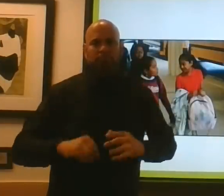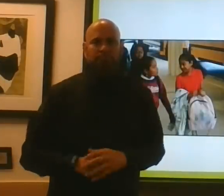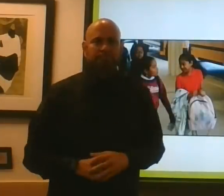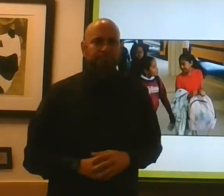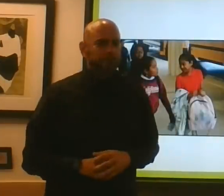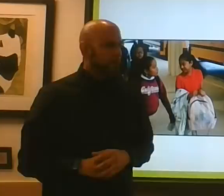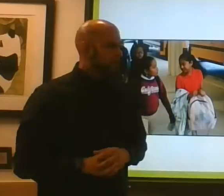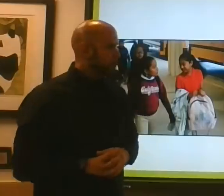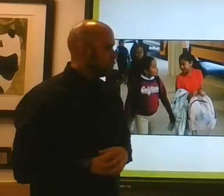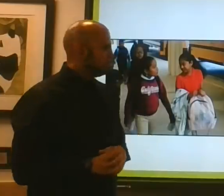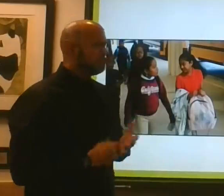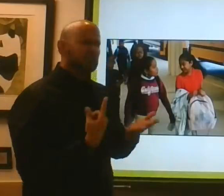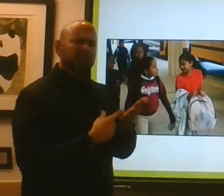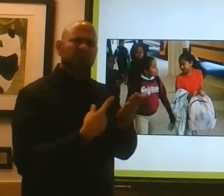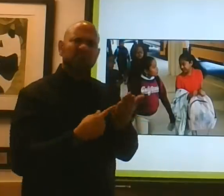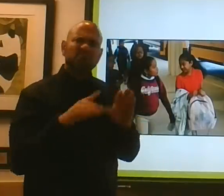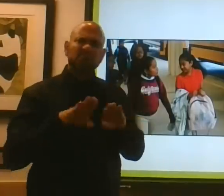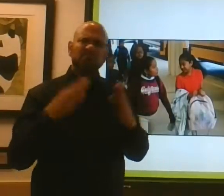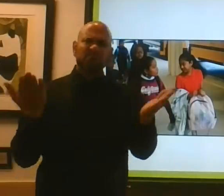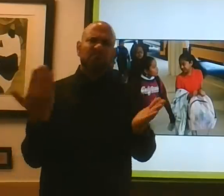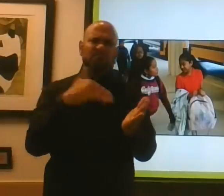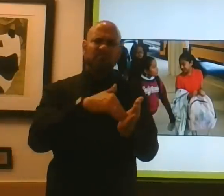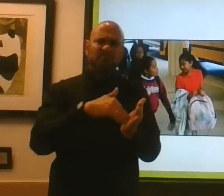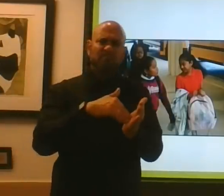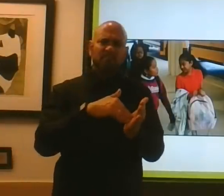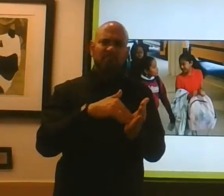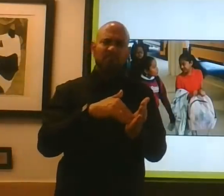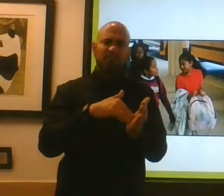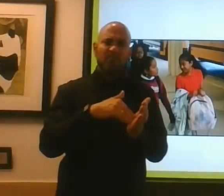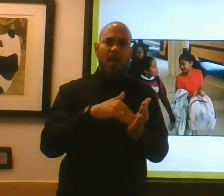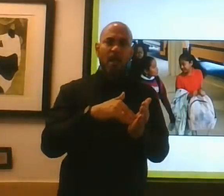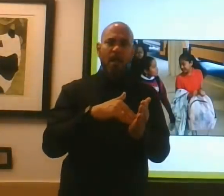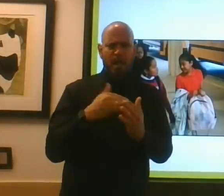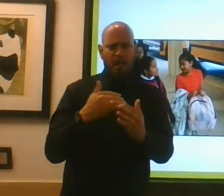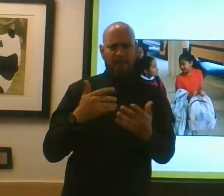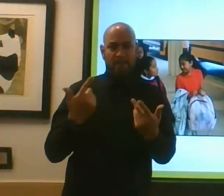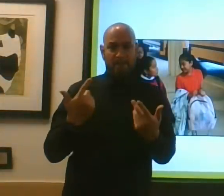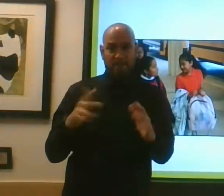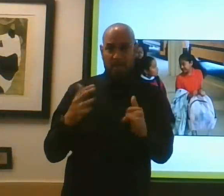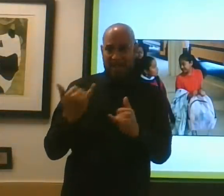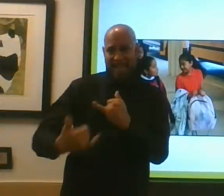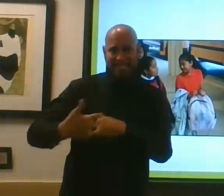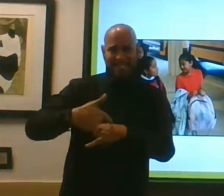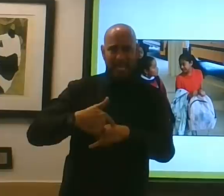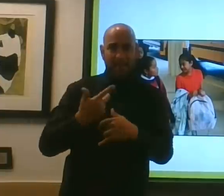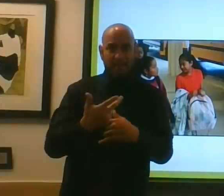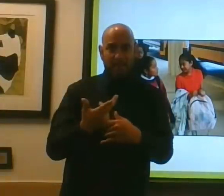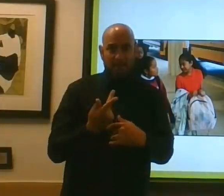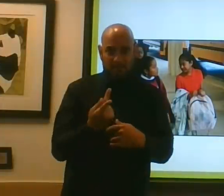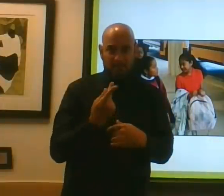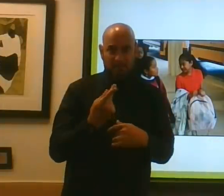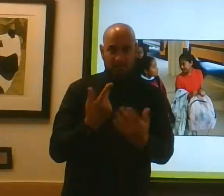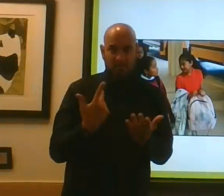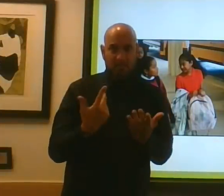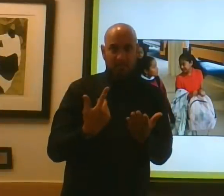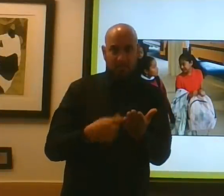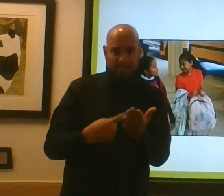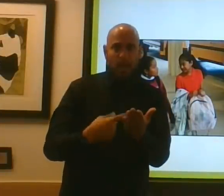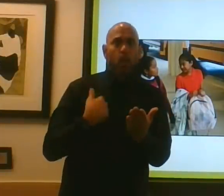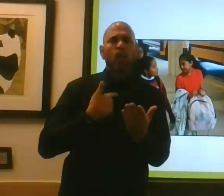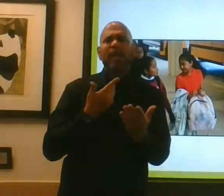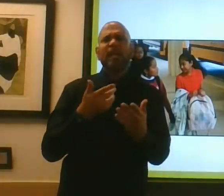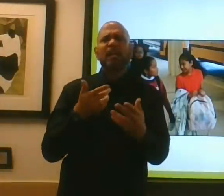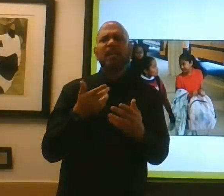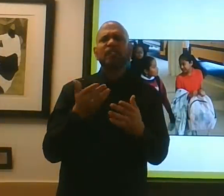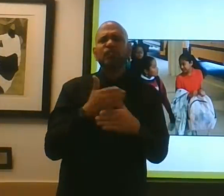So let's talk about reopening. The last time you and I spoke, we shared a few options about reopening, and I'll just go